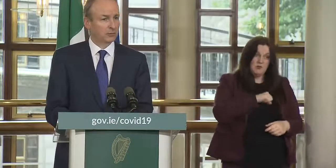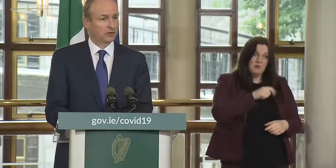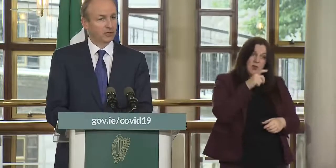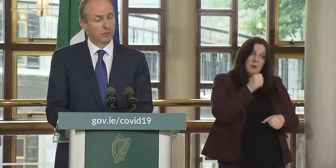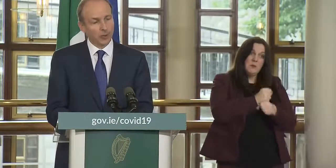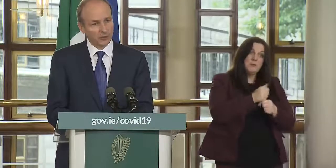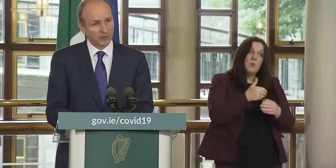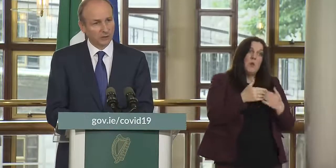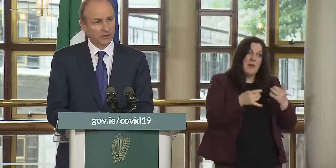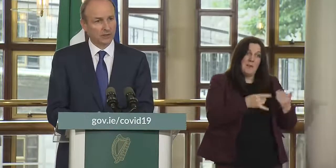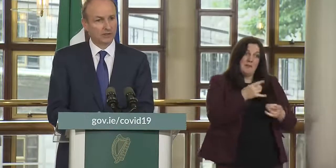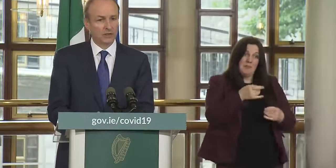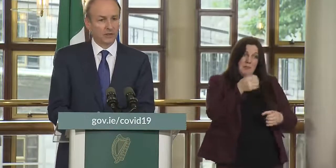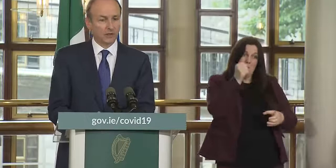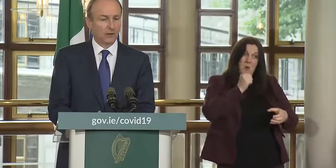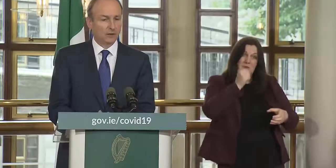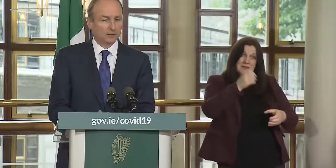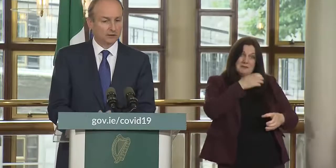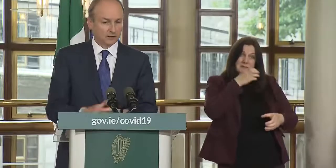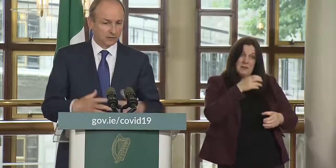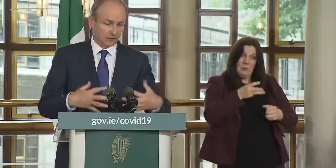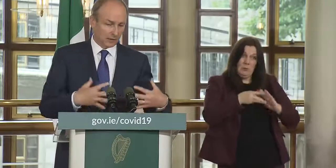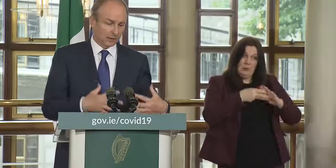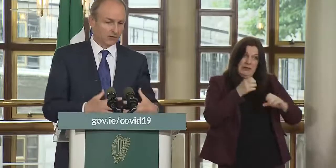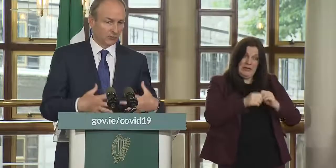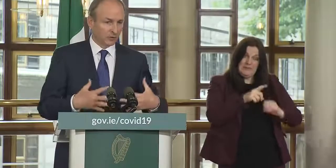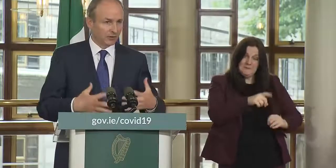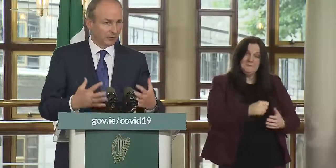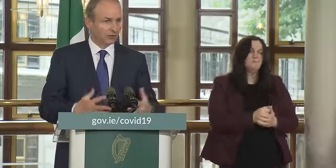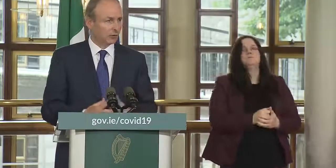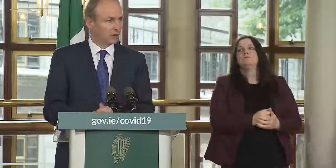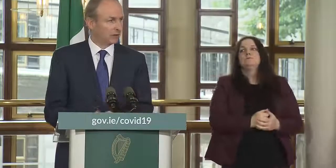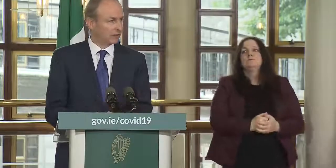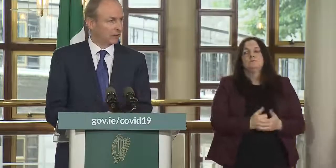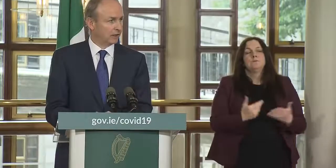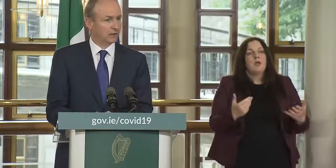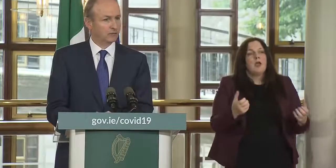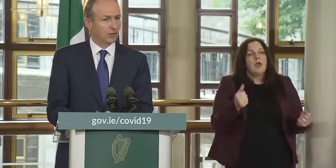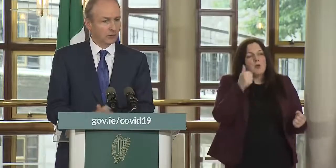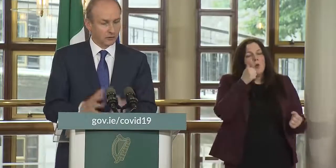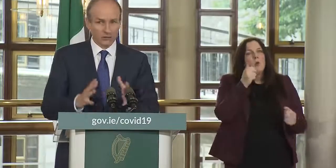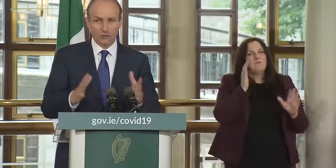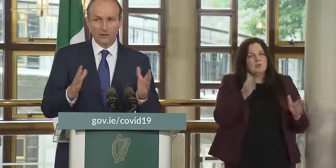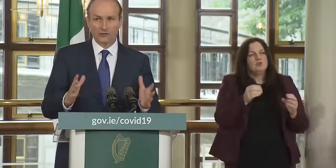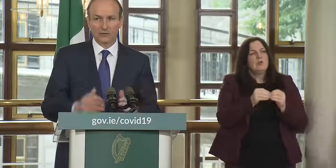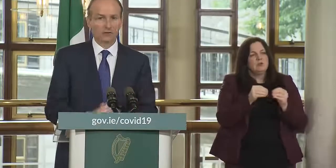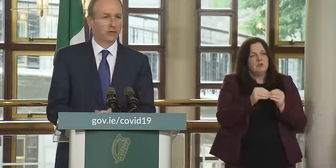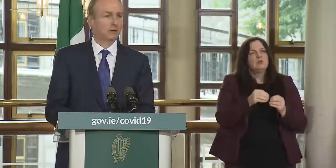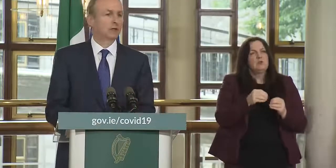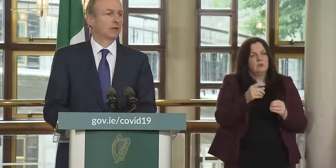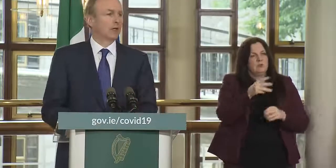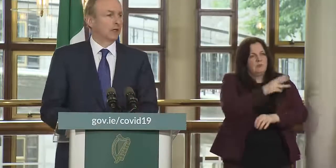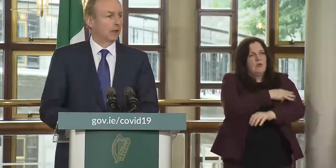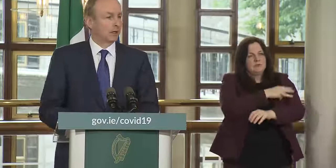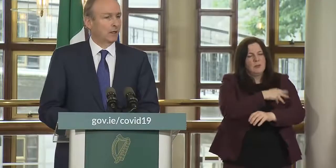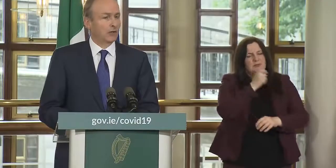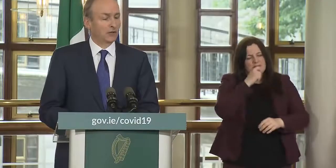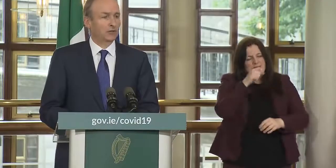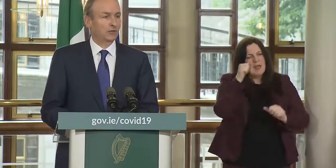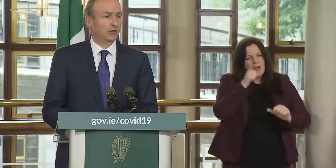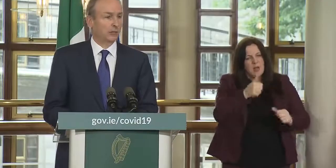situation pertaining to pubs at the weekend now the cabinet subcommittee did give the green light to the guarantee on friday to do a significant uh